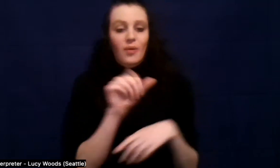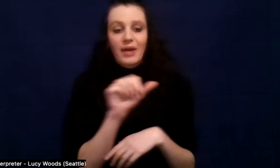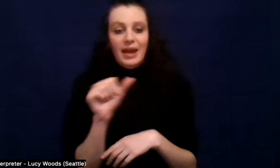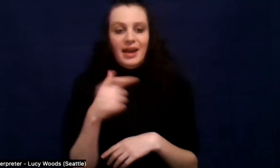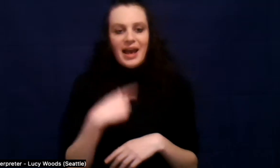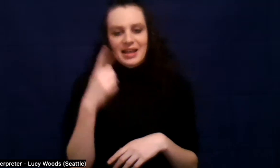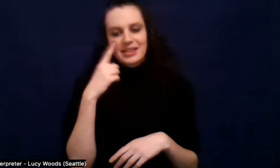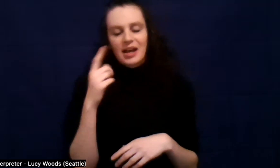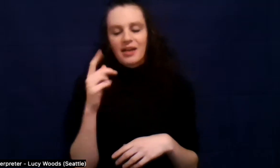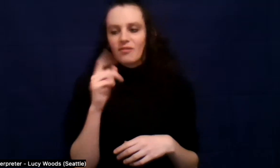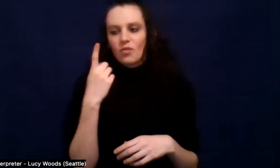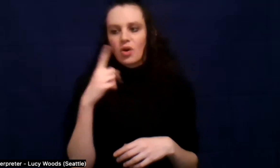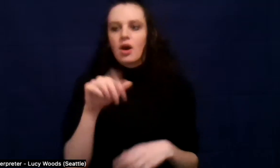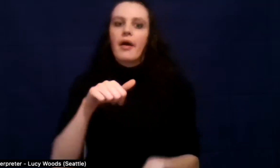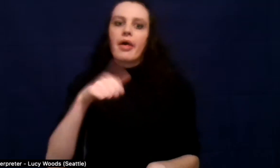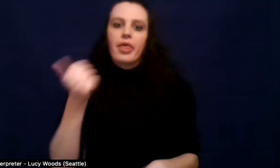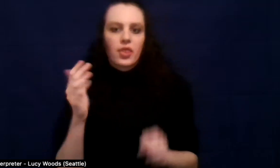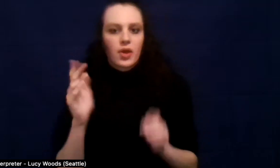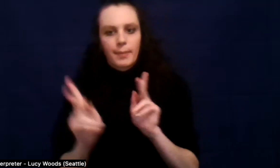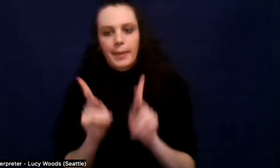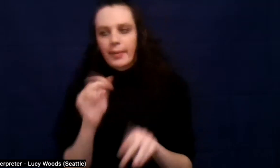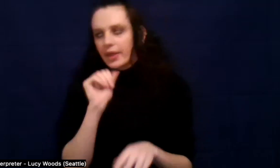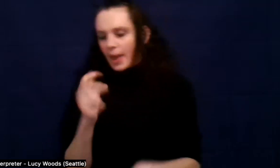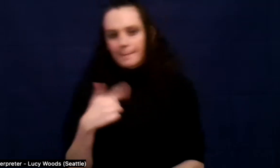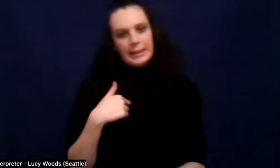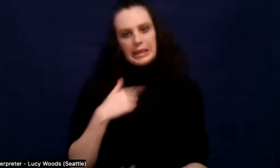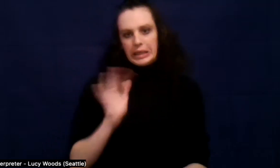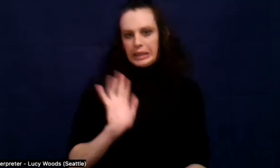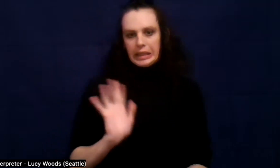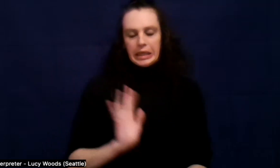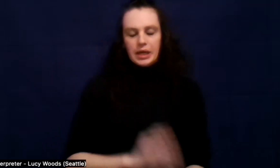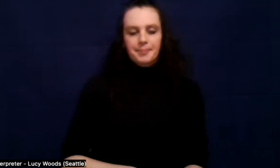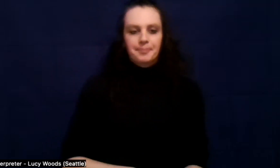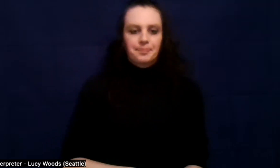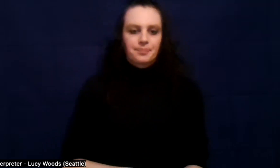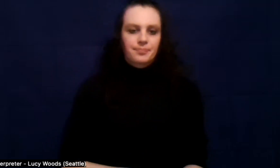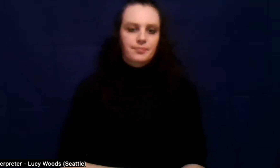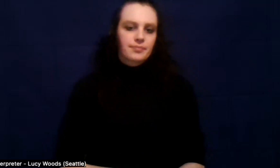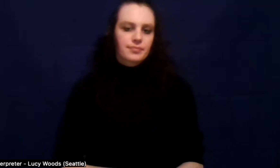people, you know, I didn't know that that was an option for me. Um,